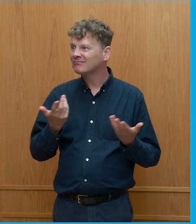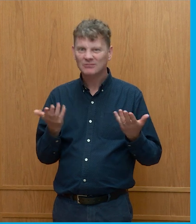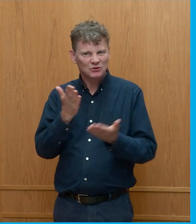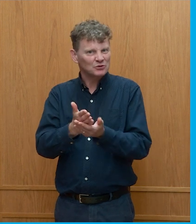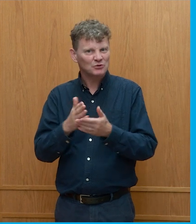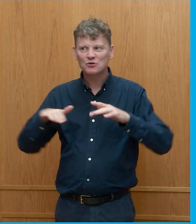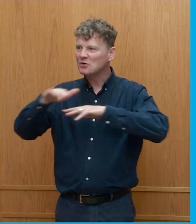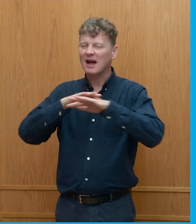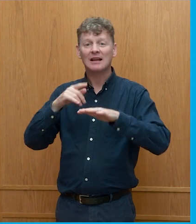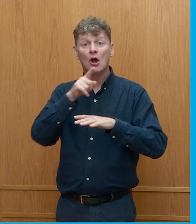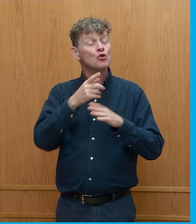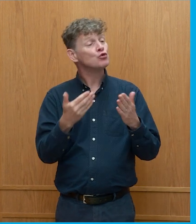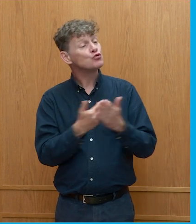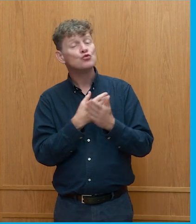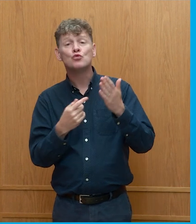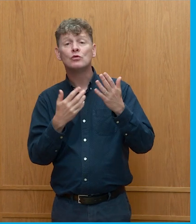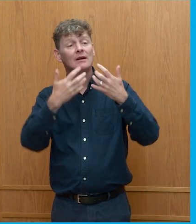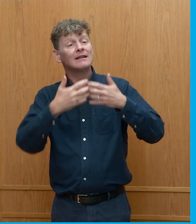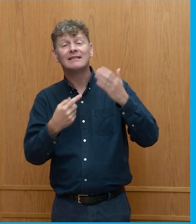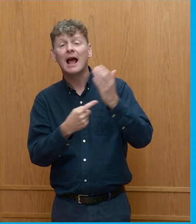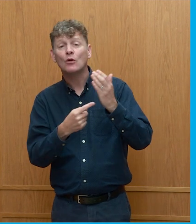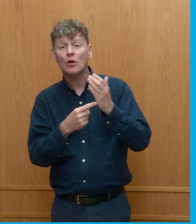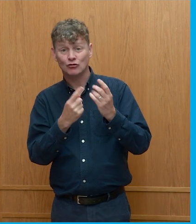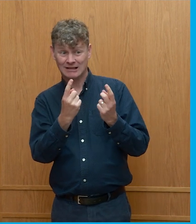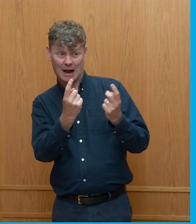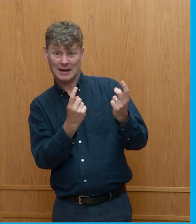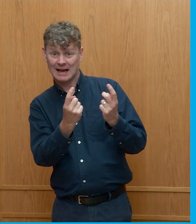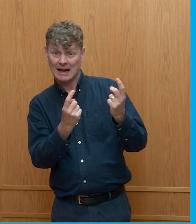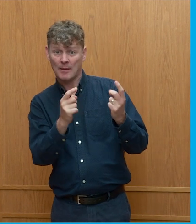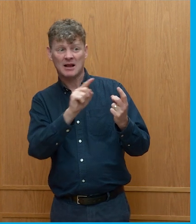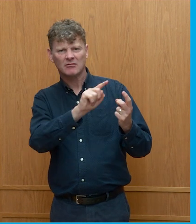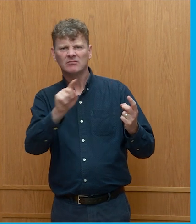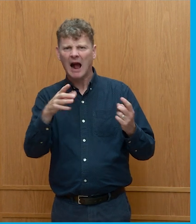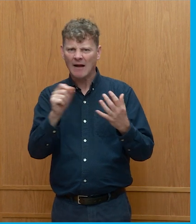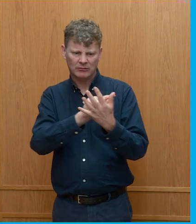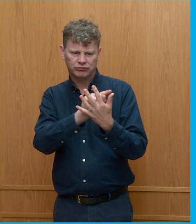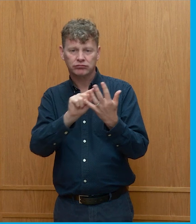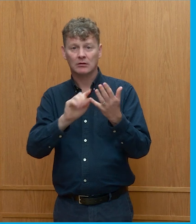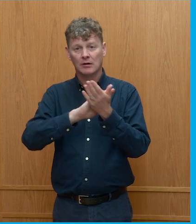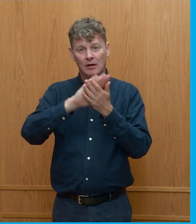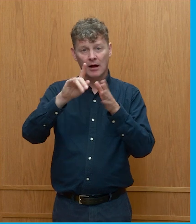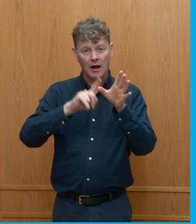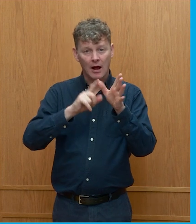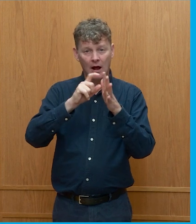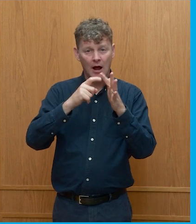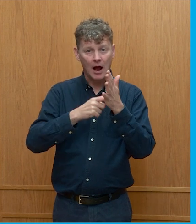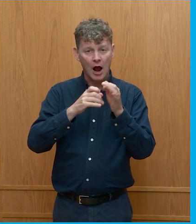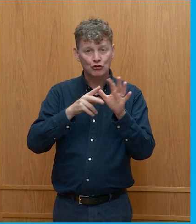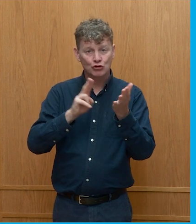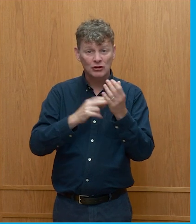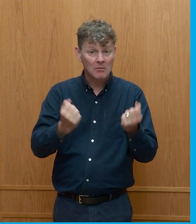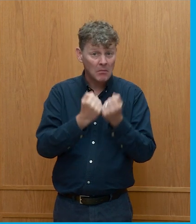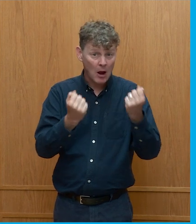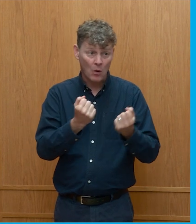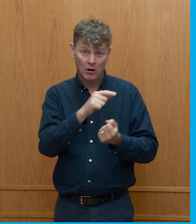think about new technologies that are coming online, and there are a bunch of them, and we can talk about hydrogen and what's being done there, too.